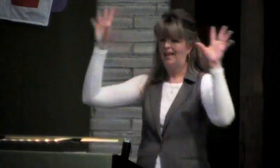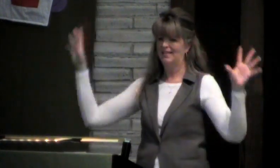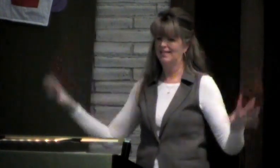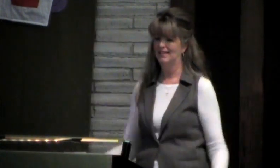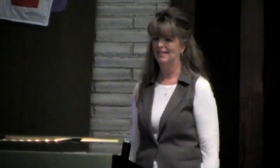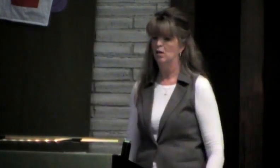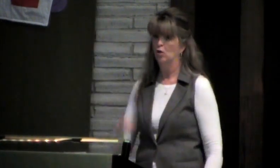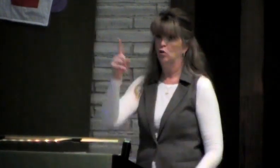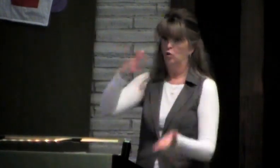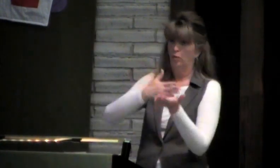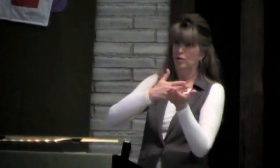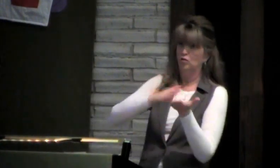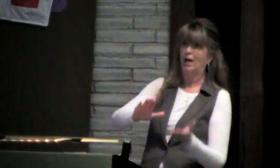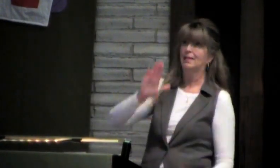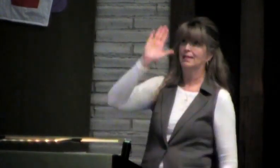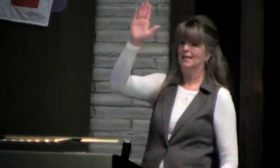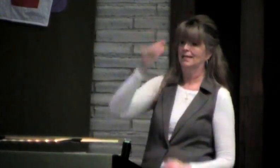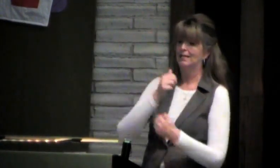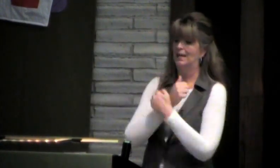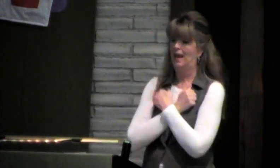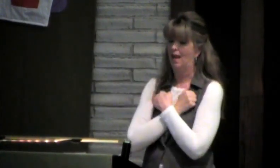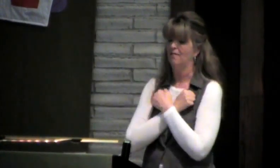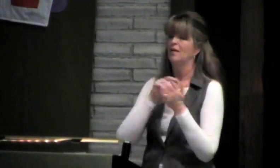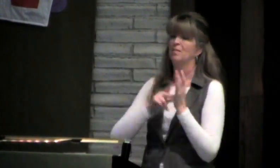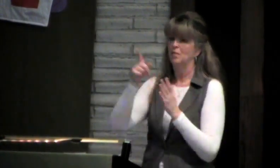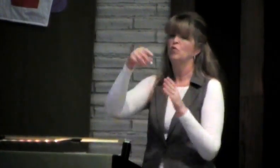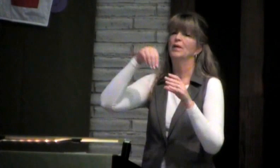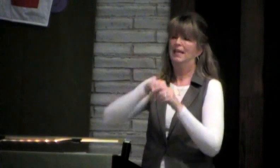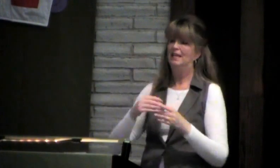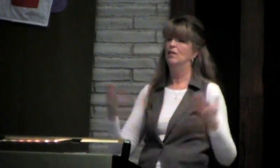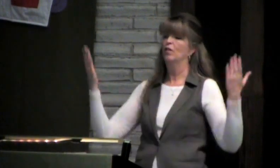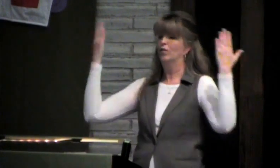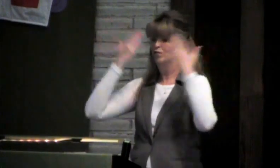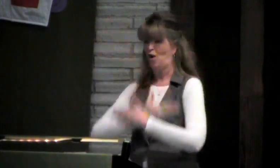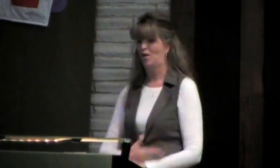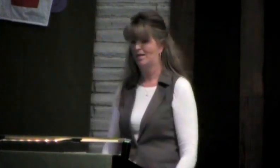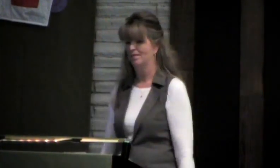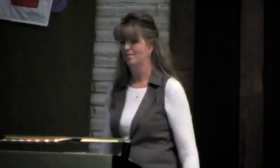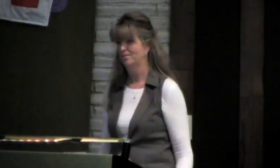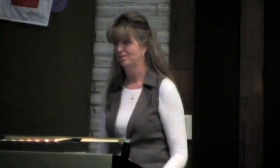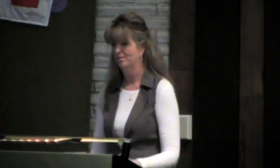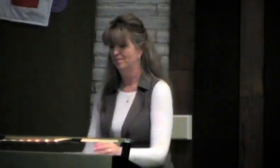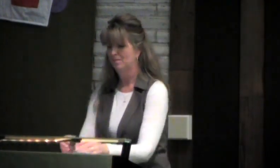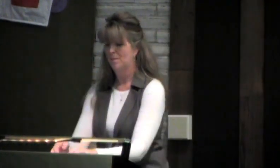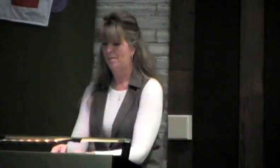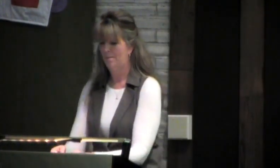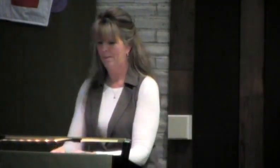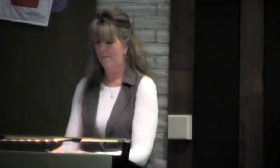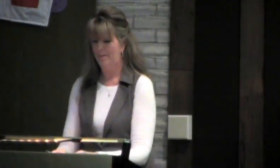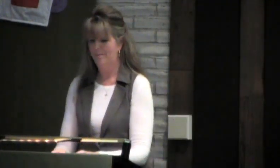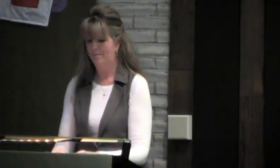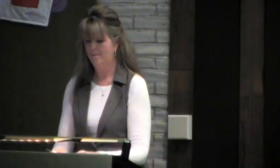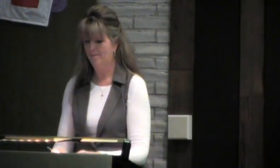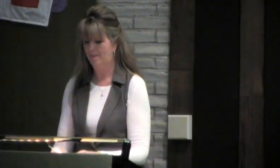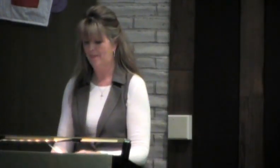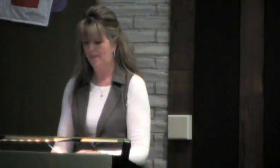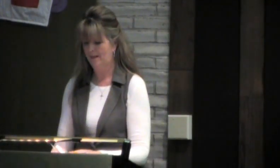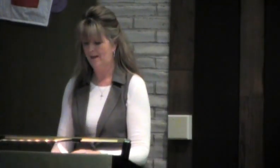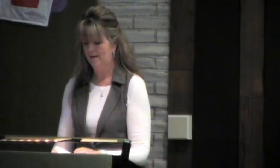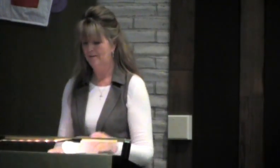And when you accept God's love it means you are in God's light. If you reject God's love you are choosing to stay in the